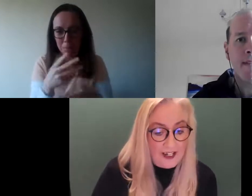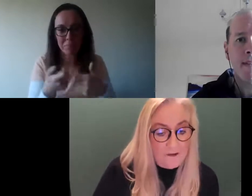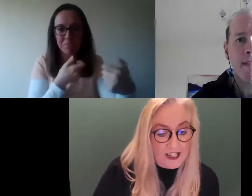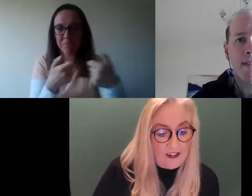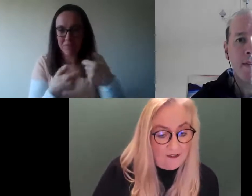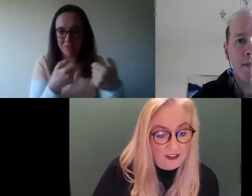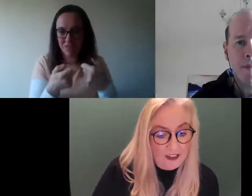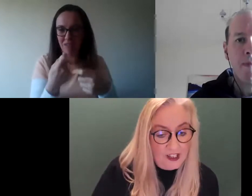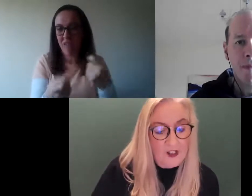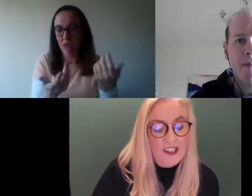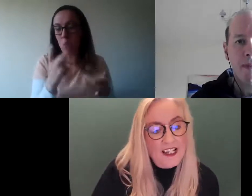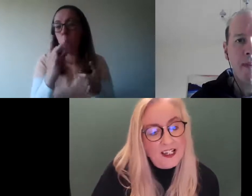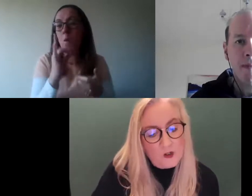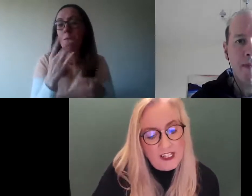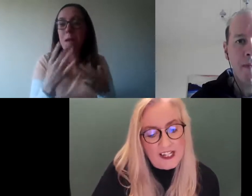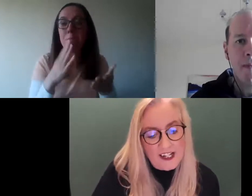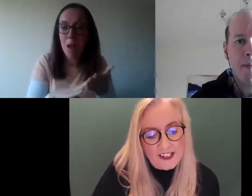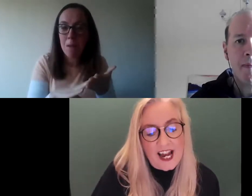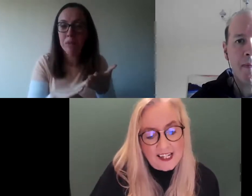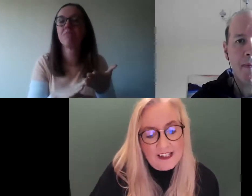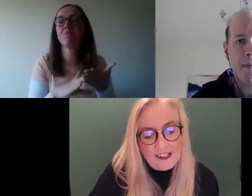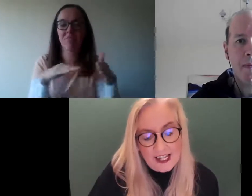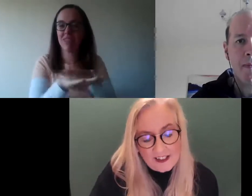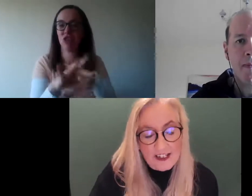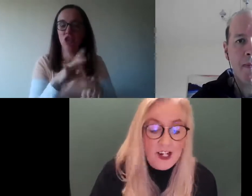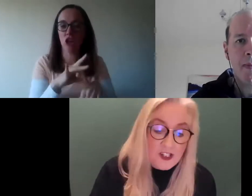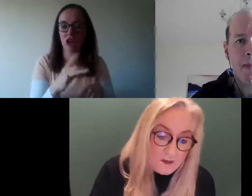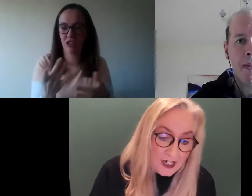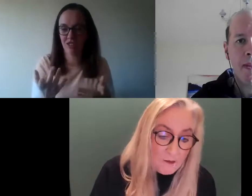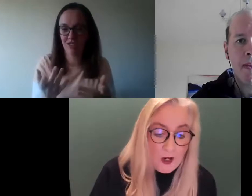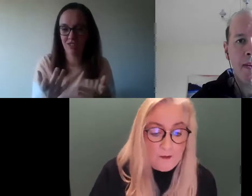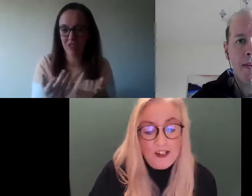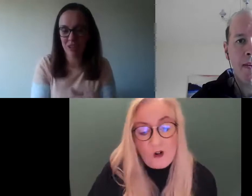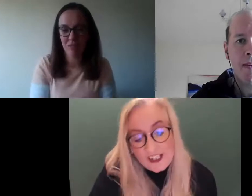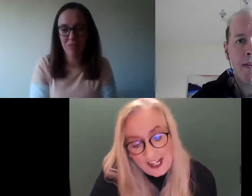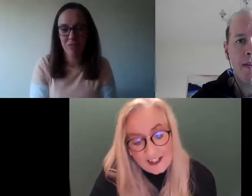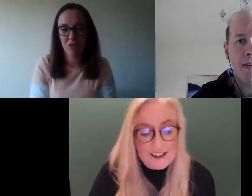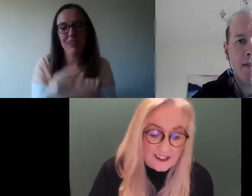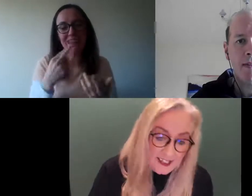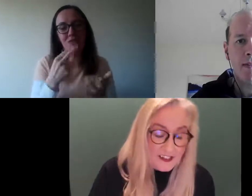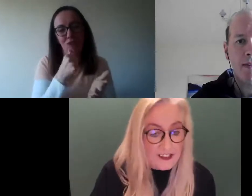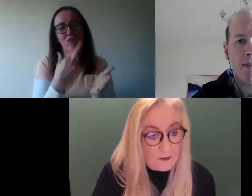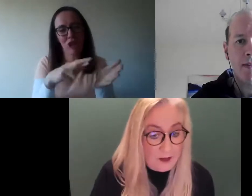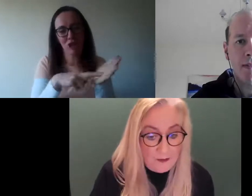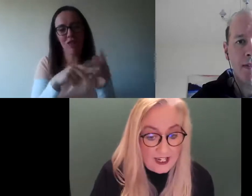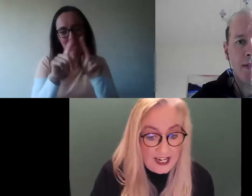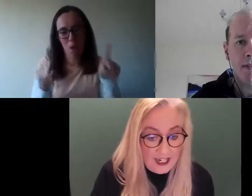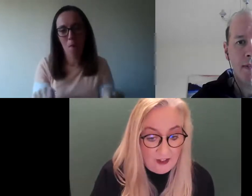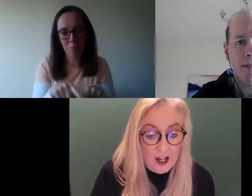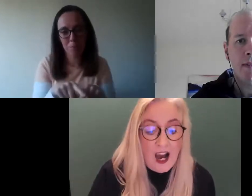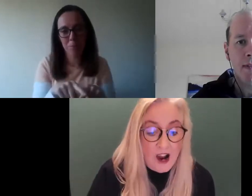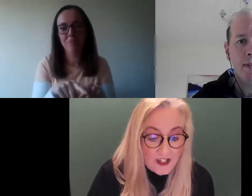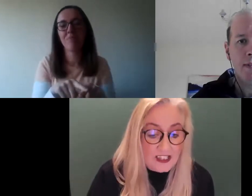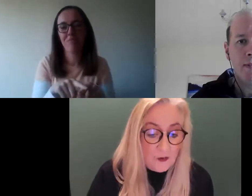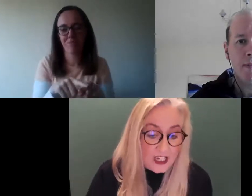that I'm deaf. So, then it's only a case that I can text to make an appointment or text to say, this is the problem that I